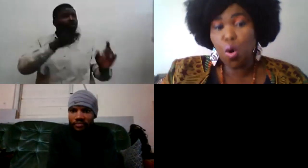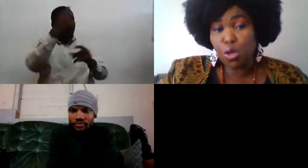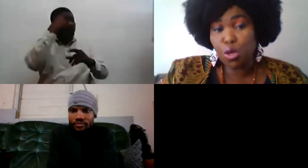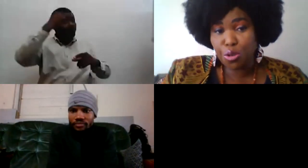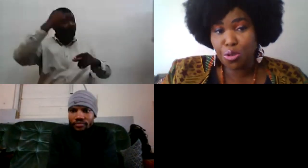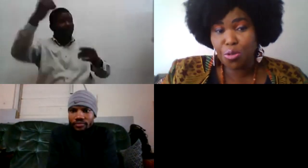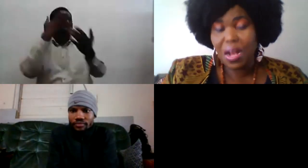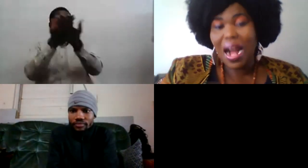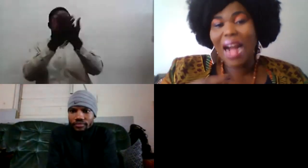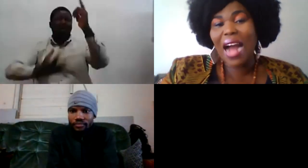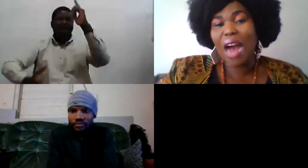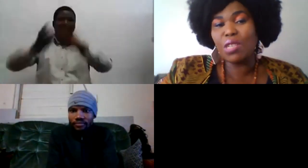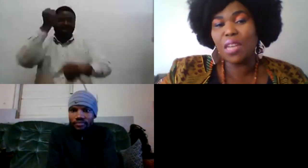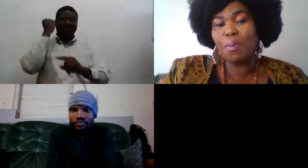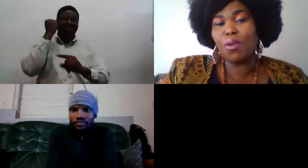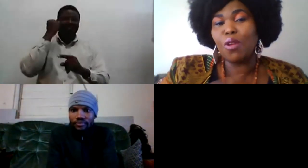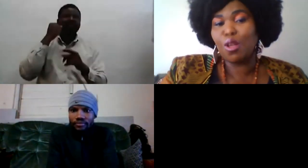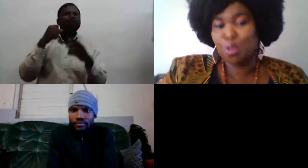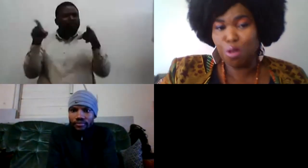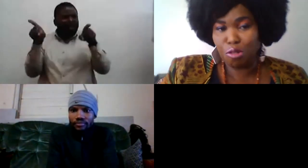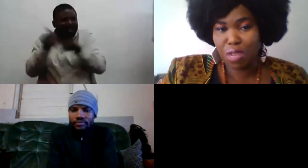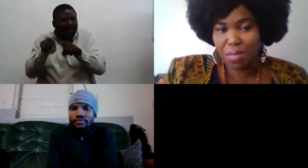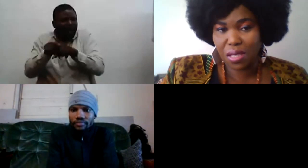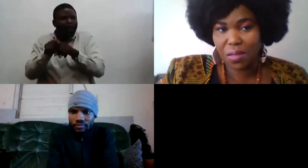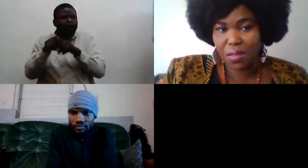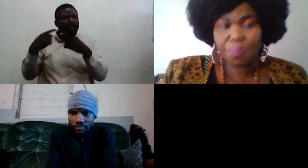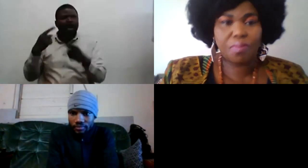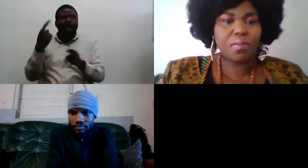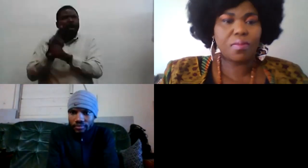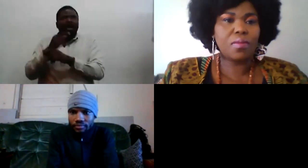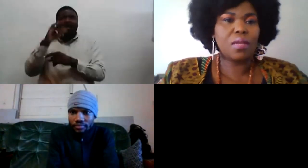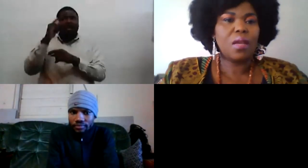hold you accountable to your dreams